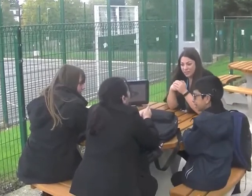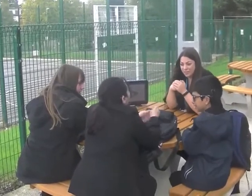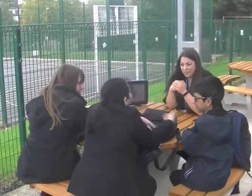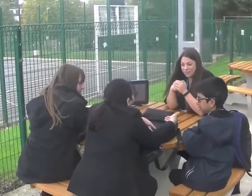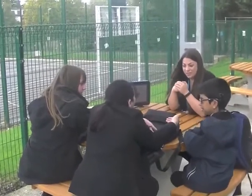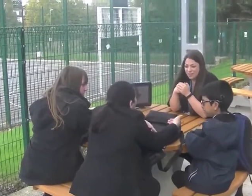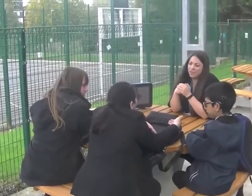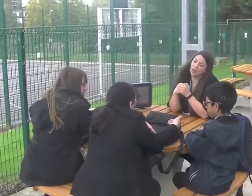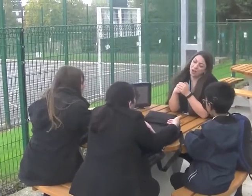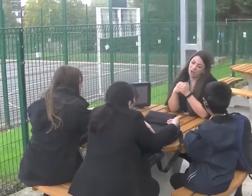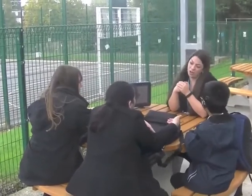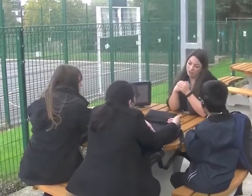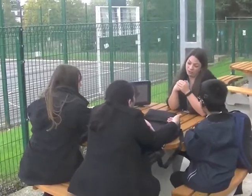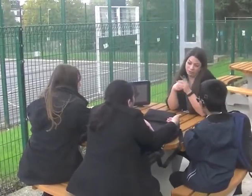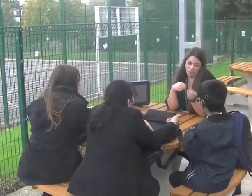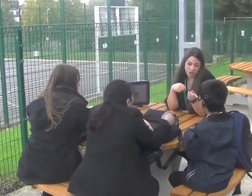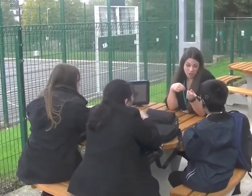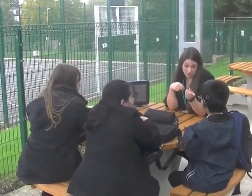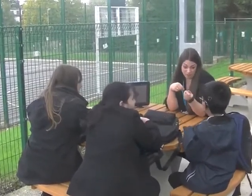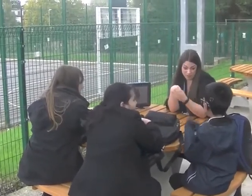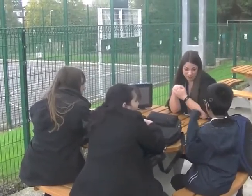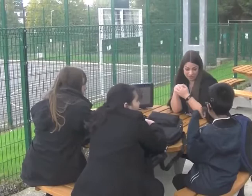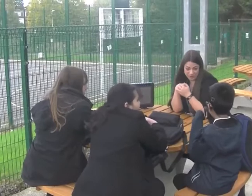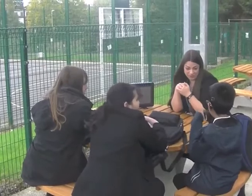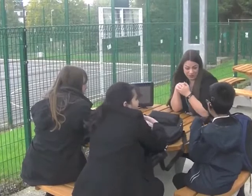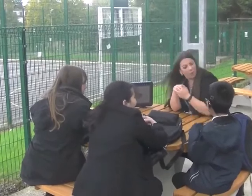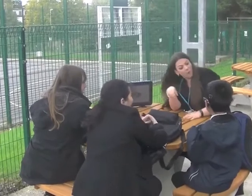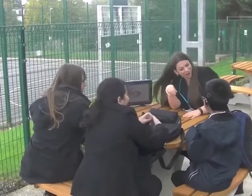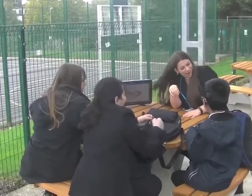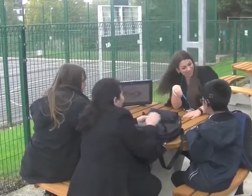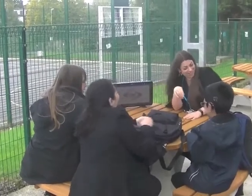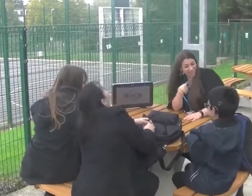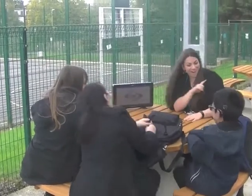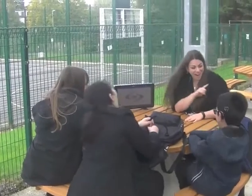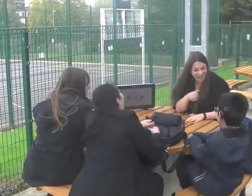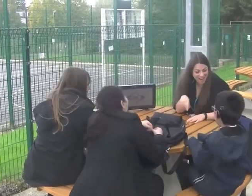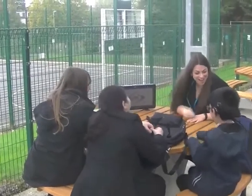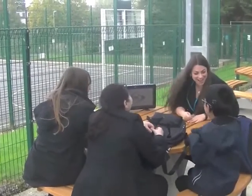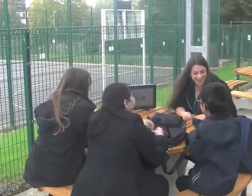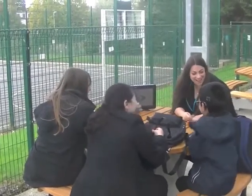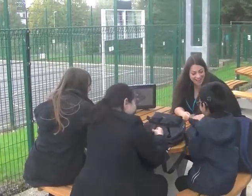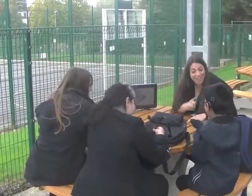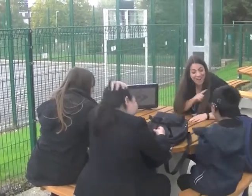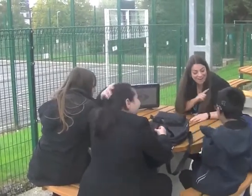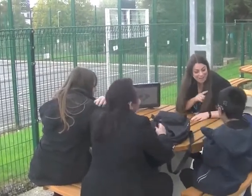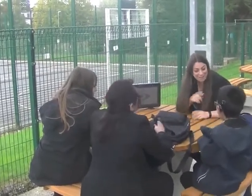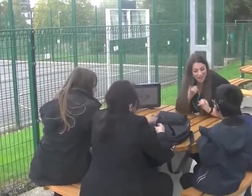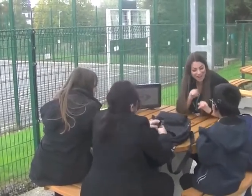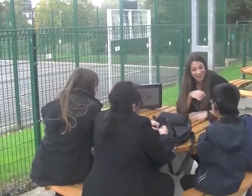not too bad. What about you? They're bad. What? Why? Why is it bad?